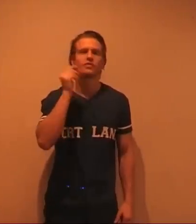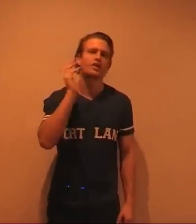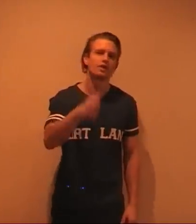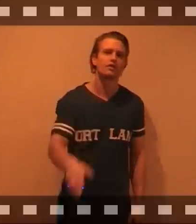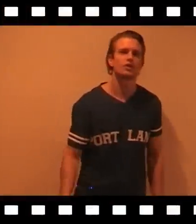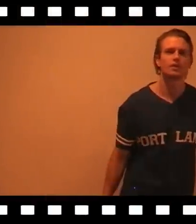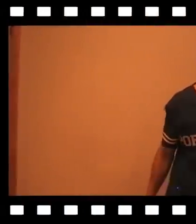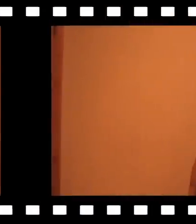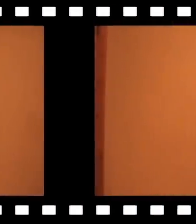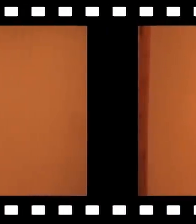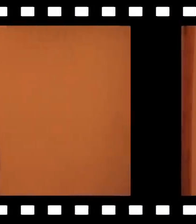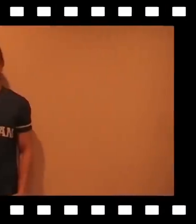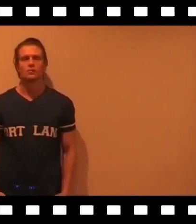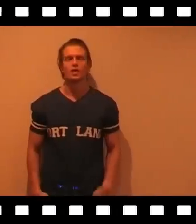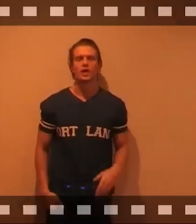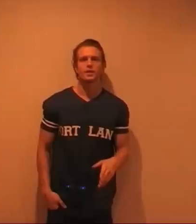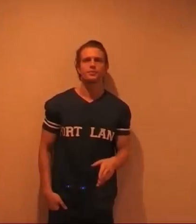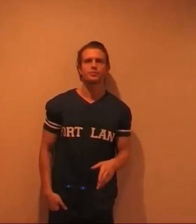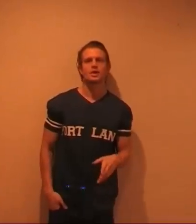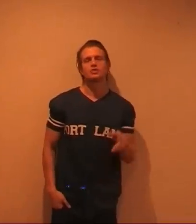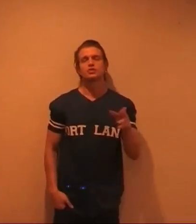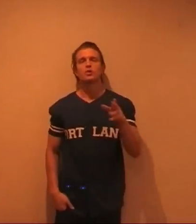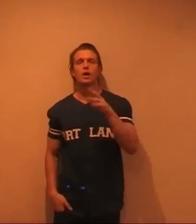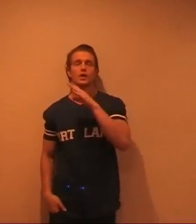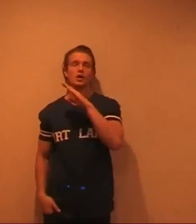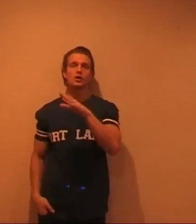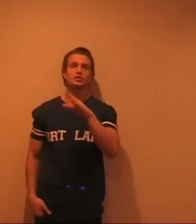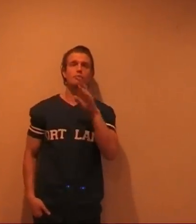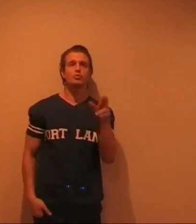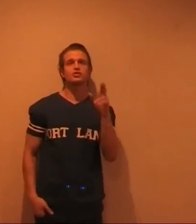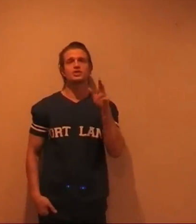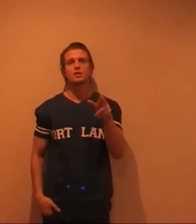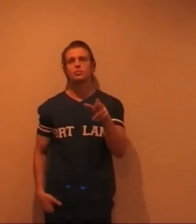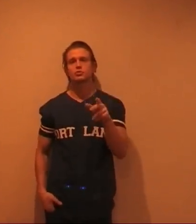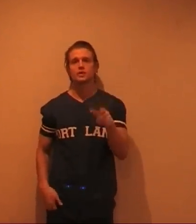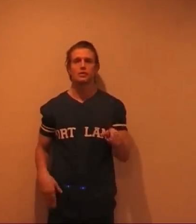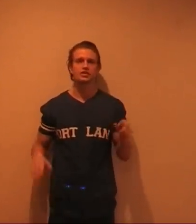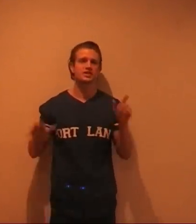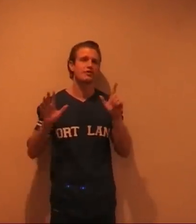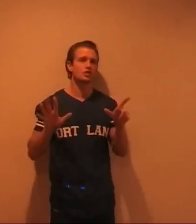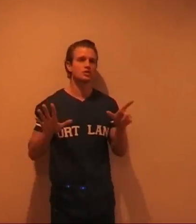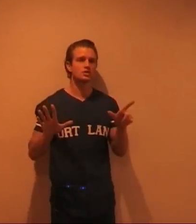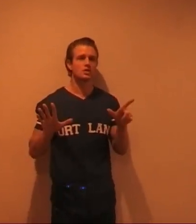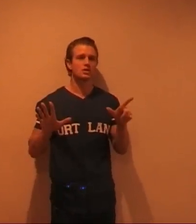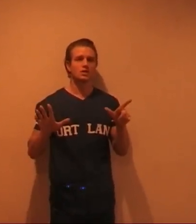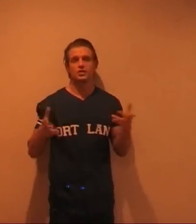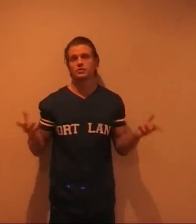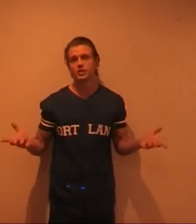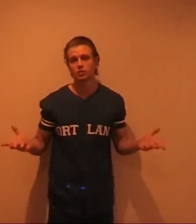Fuck. Forgot it. Okay. So our last bonus tip. Which will be number seven. I should have really called